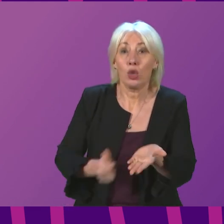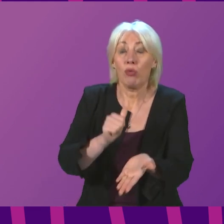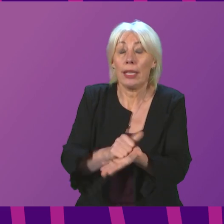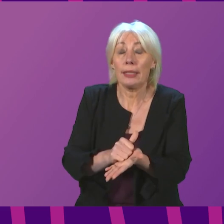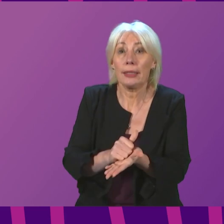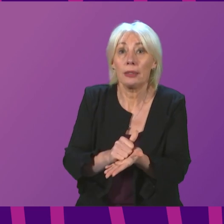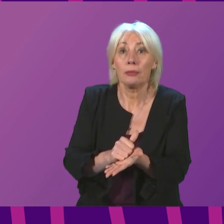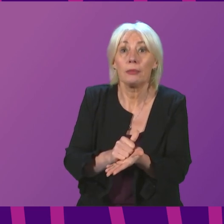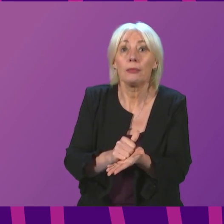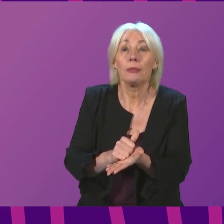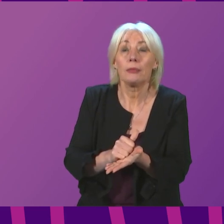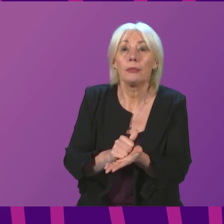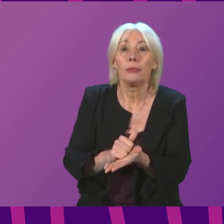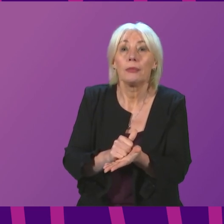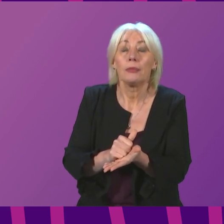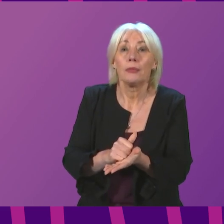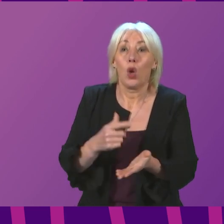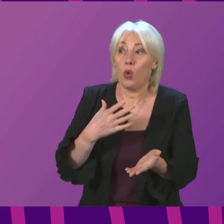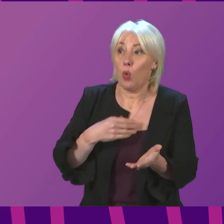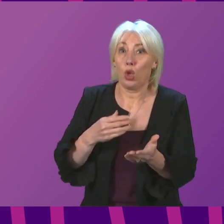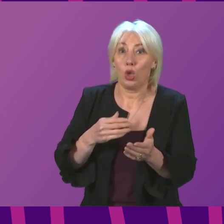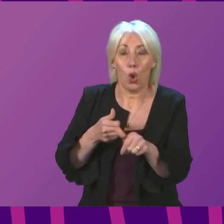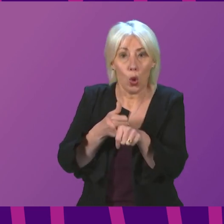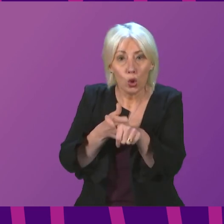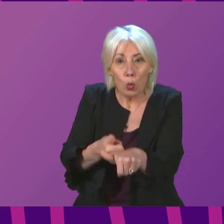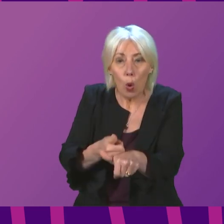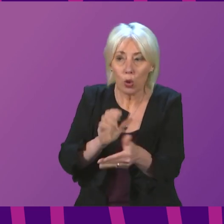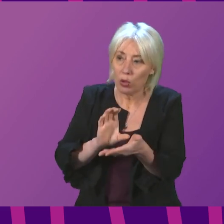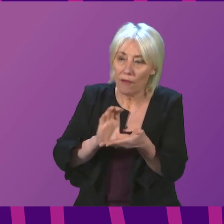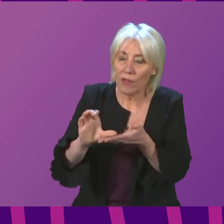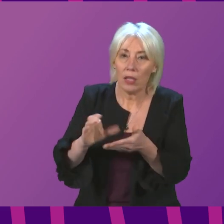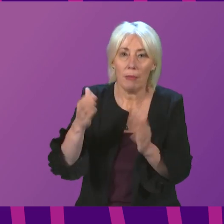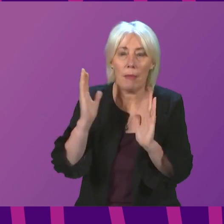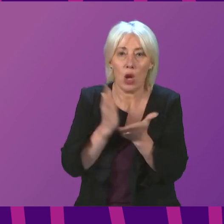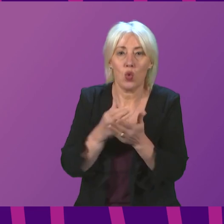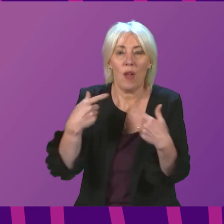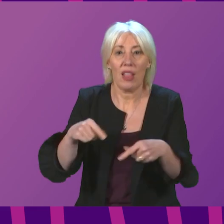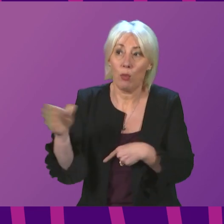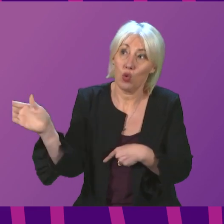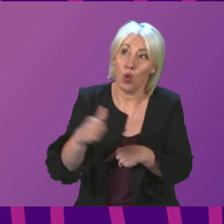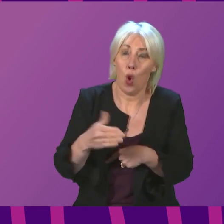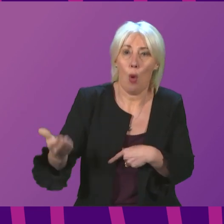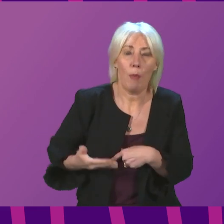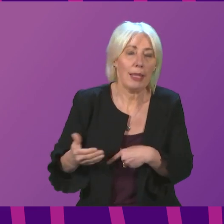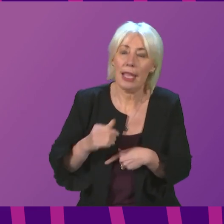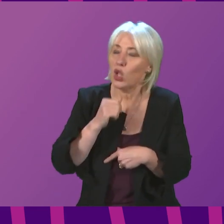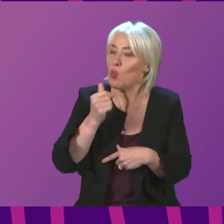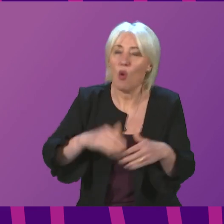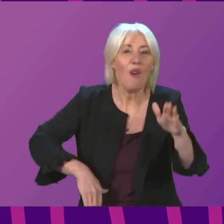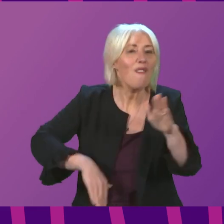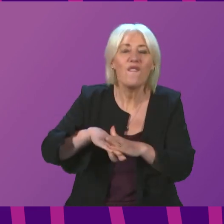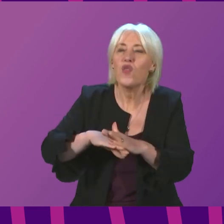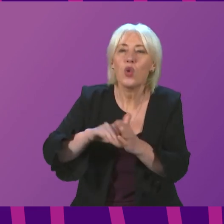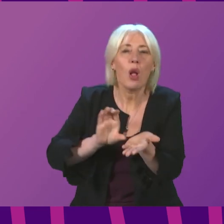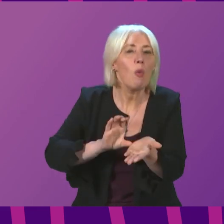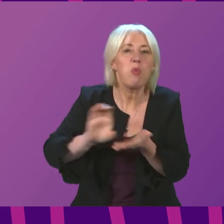do that between a level of funding support that will be available to all businesses. It is never going to be enough to fully compensate them, but